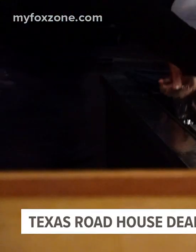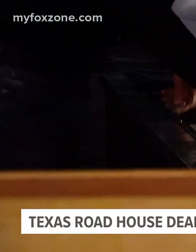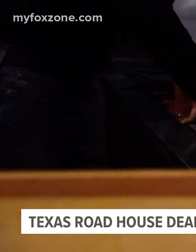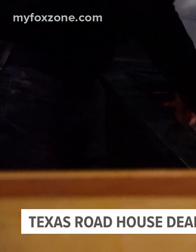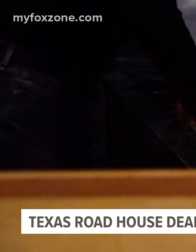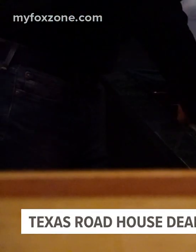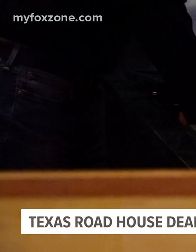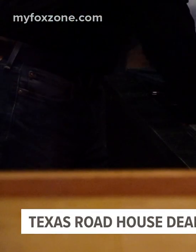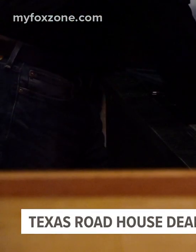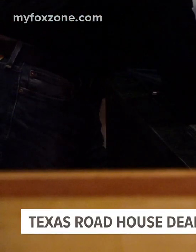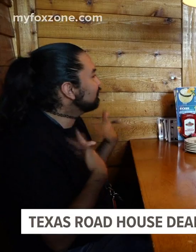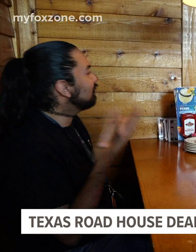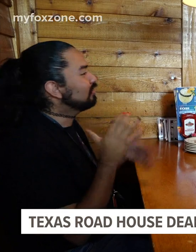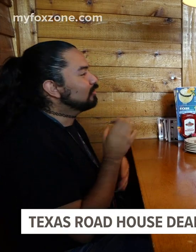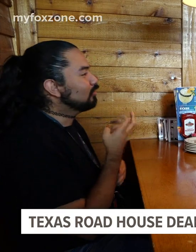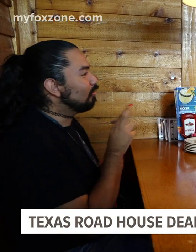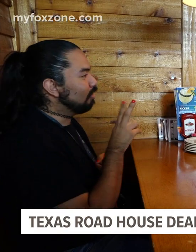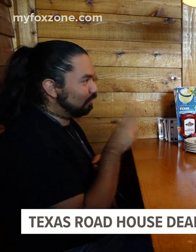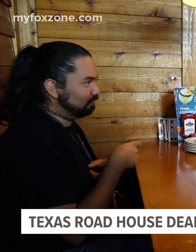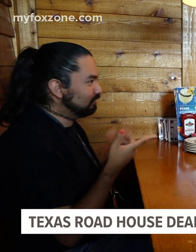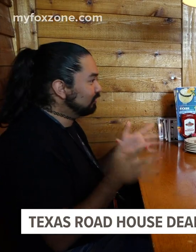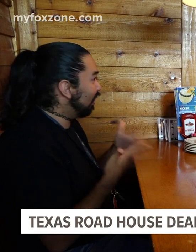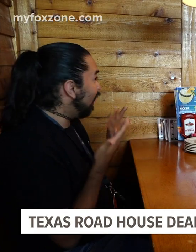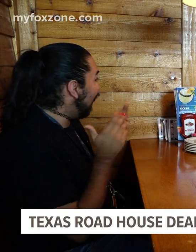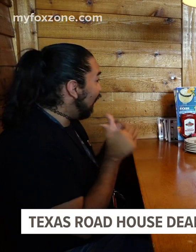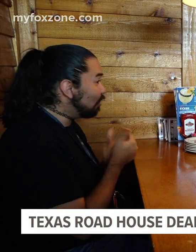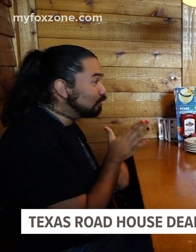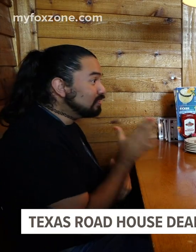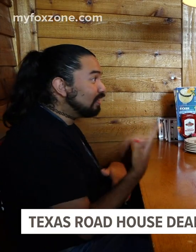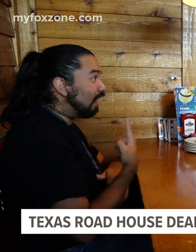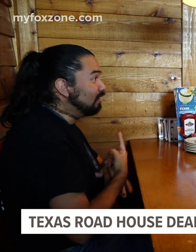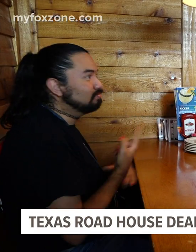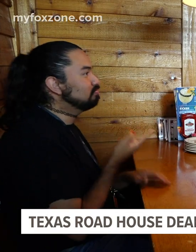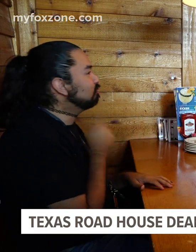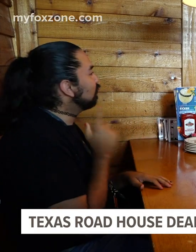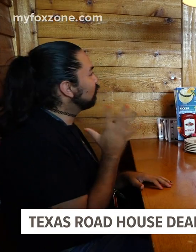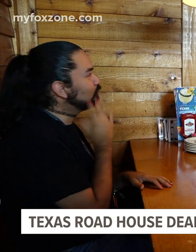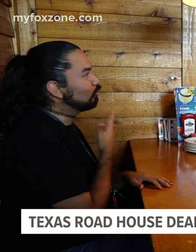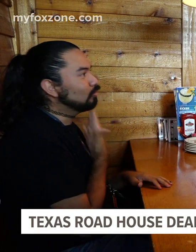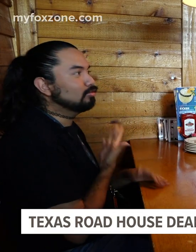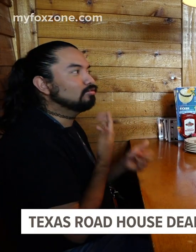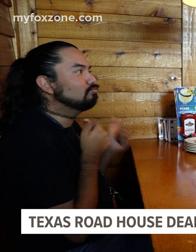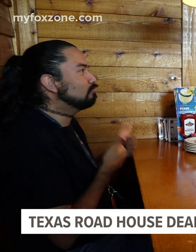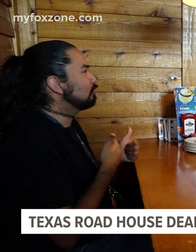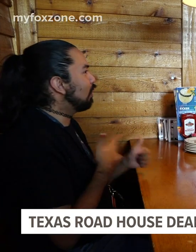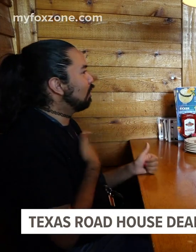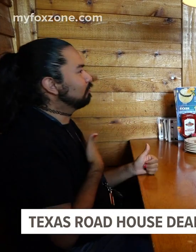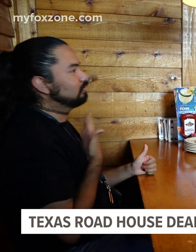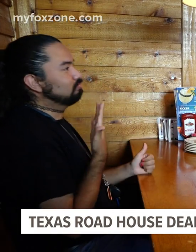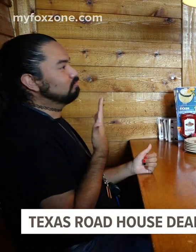of it at the time. I first started and I just, I tried to be just cheerful with her. I asked her, you know, how your day is.